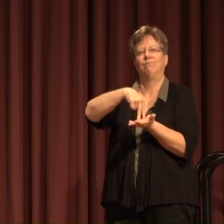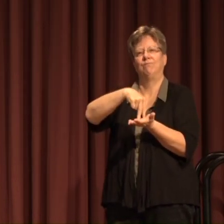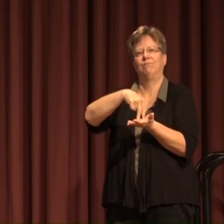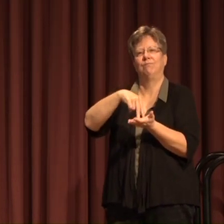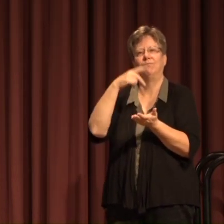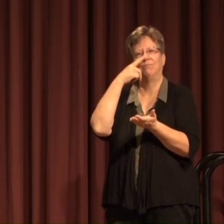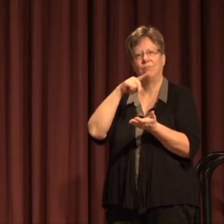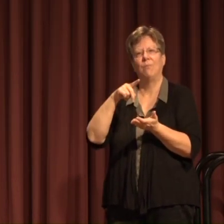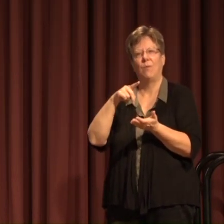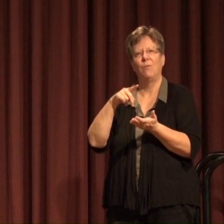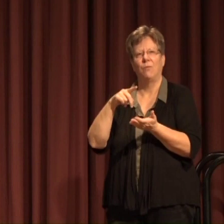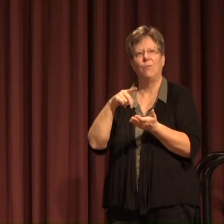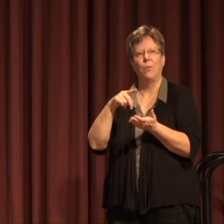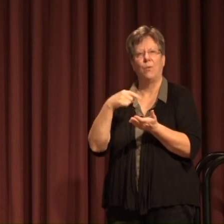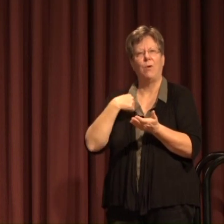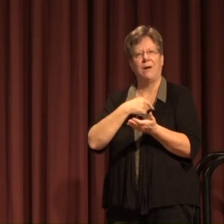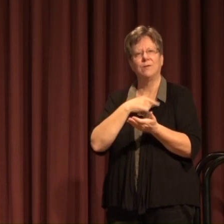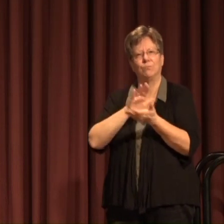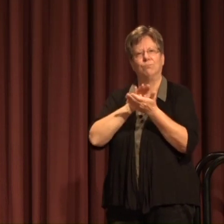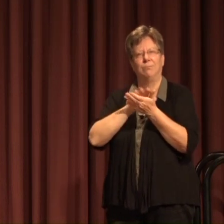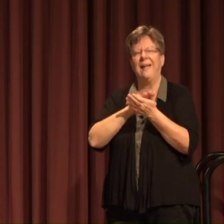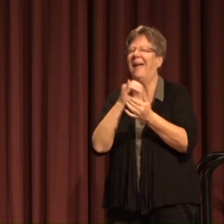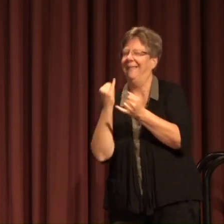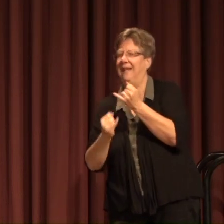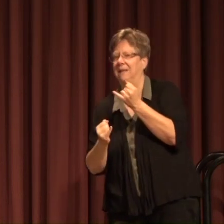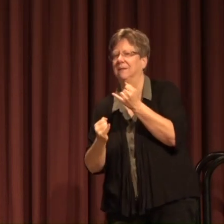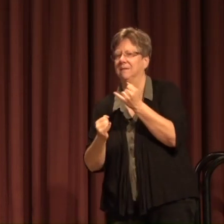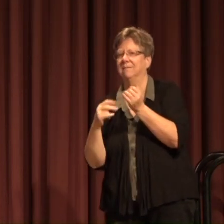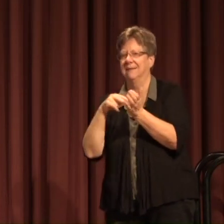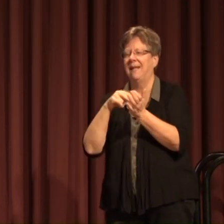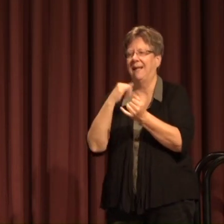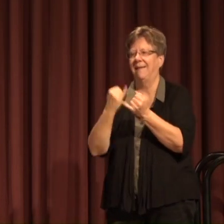at the end of the announcements thank you